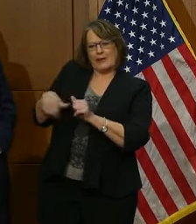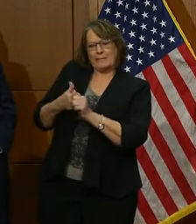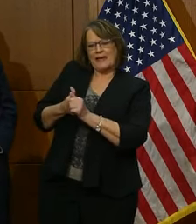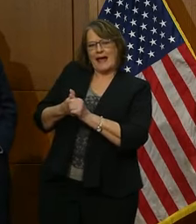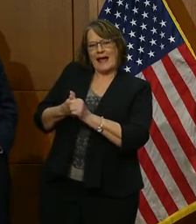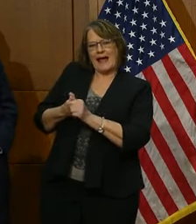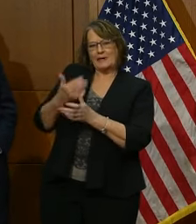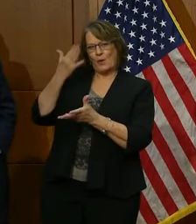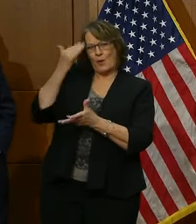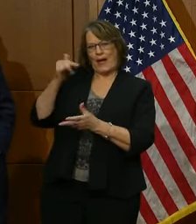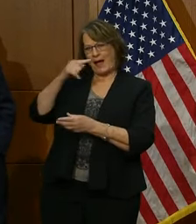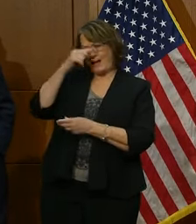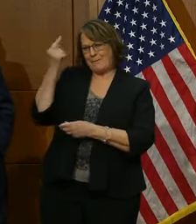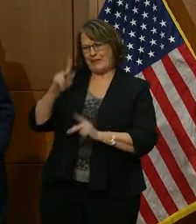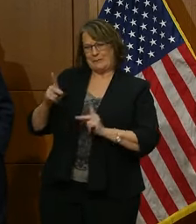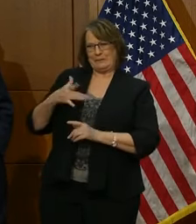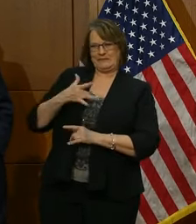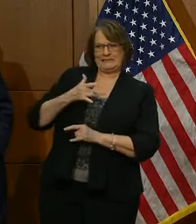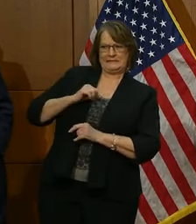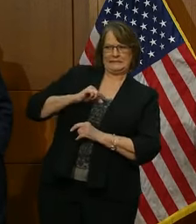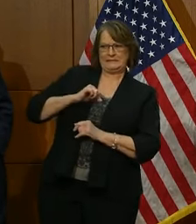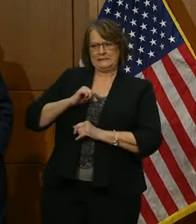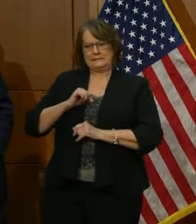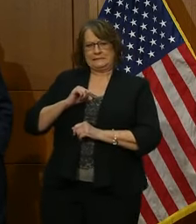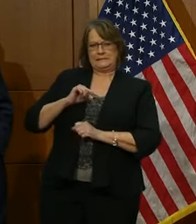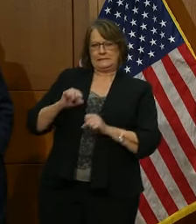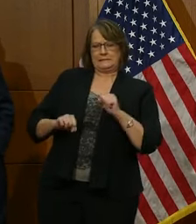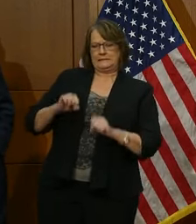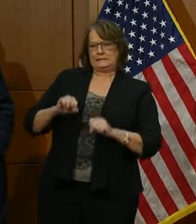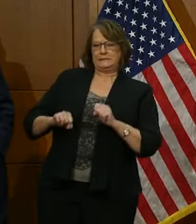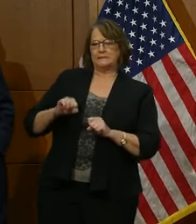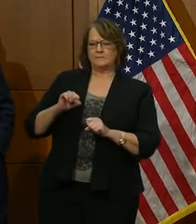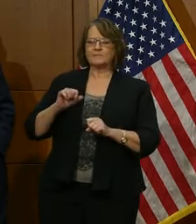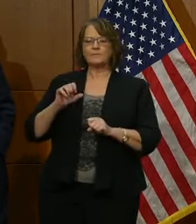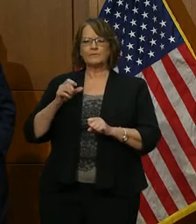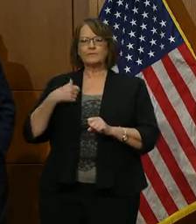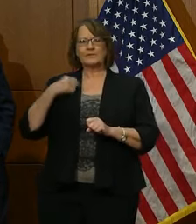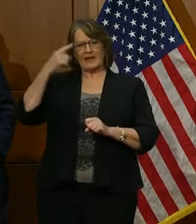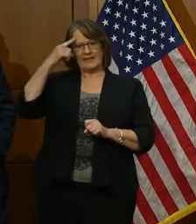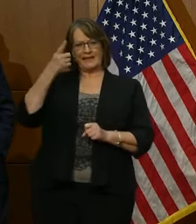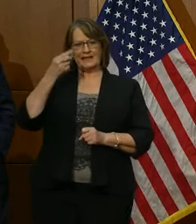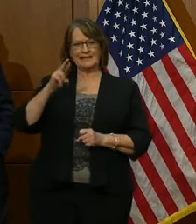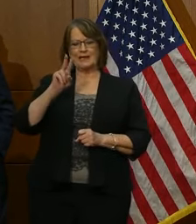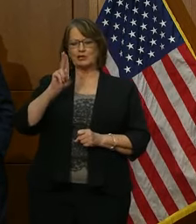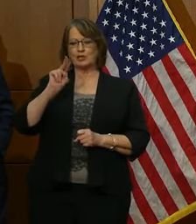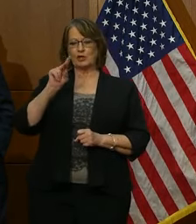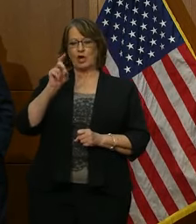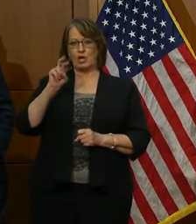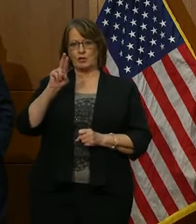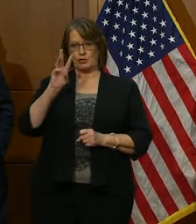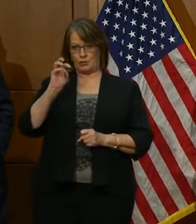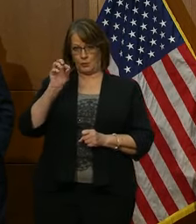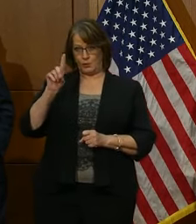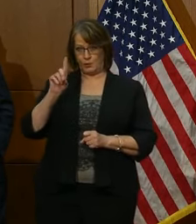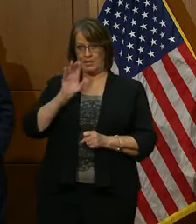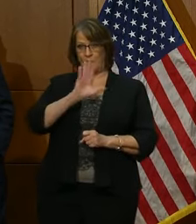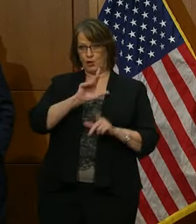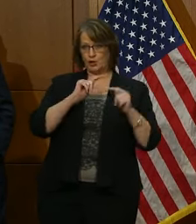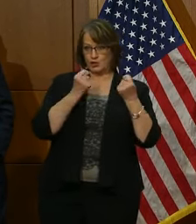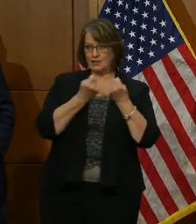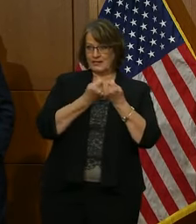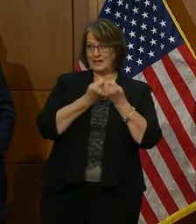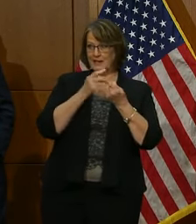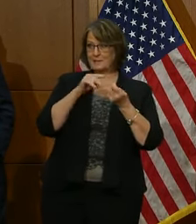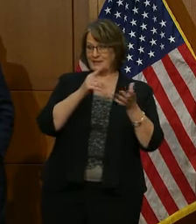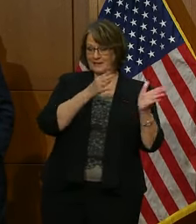why the African-American community may be resistant. And I think Dr. Underwood and her team put together